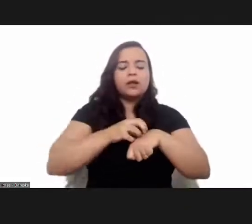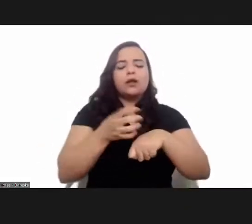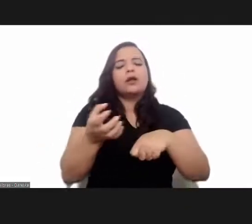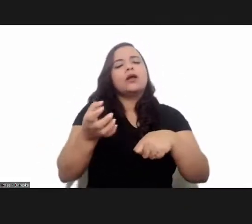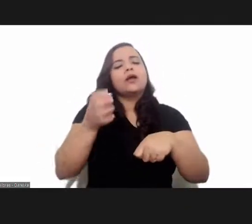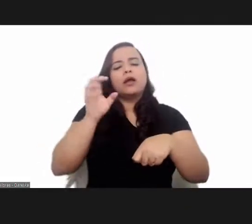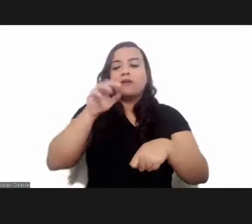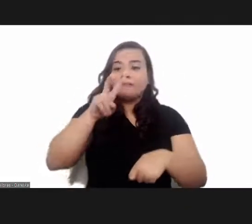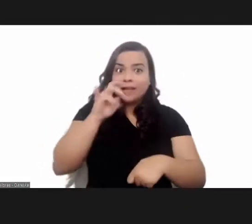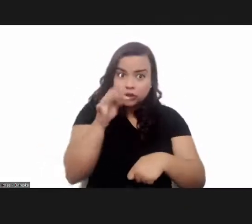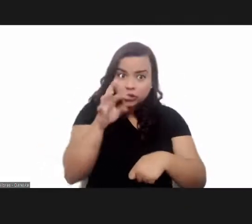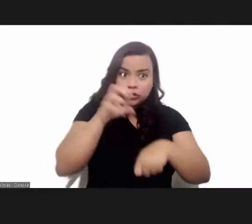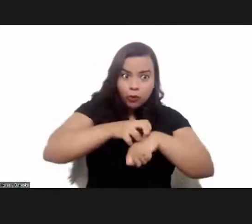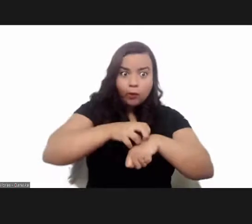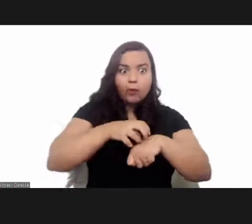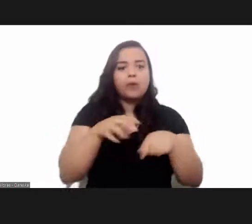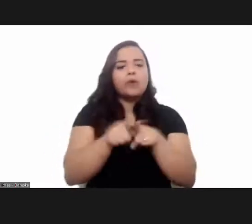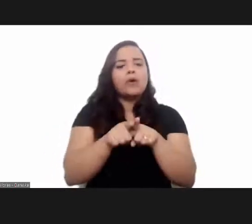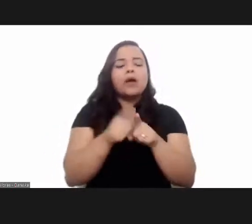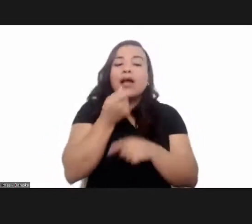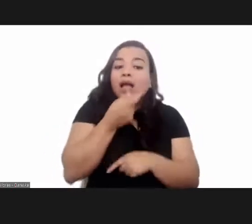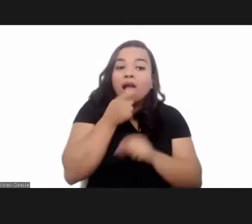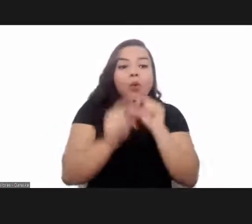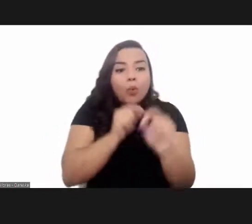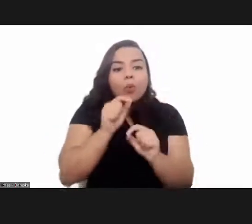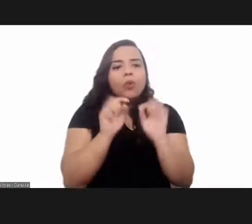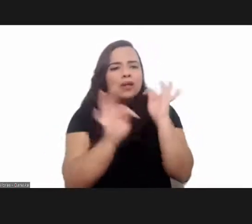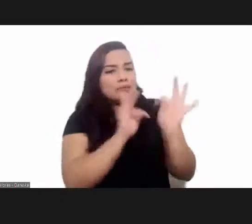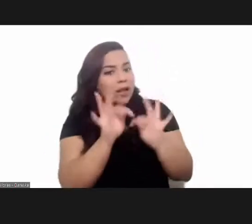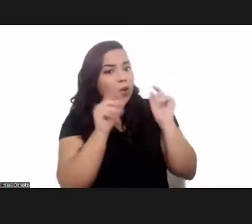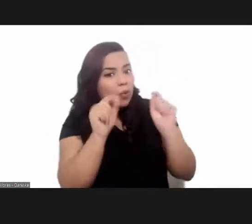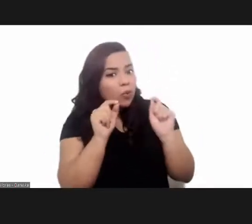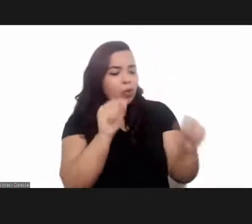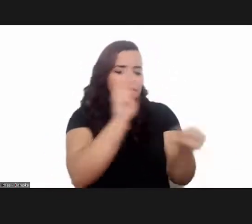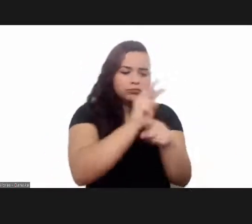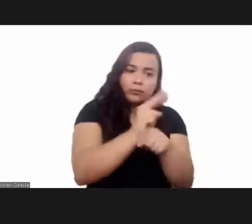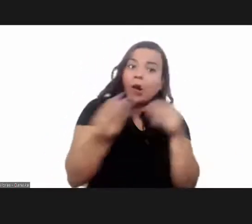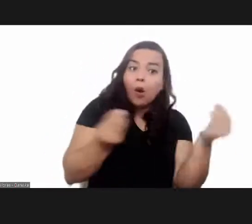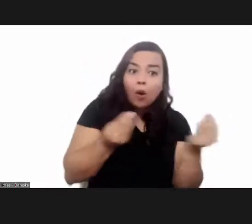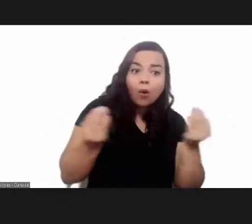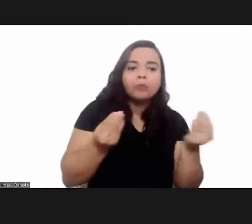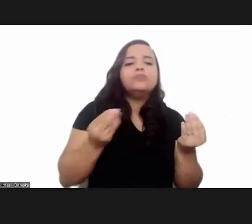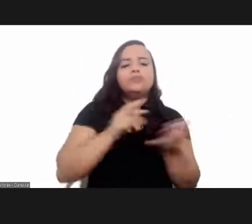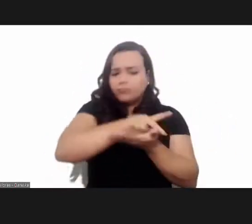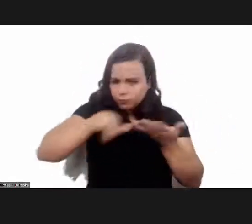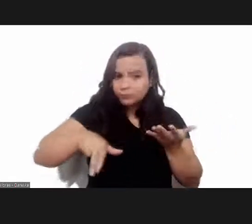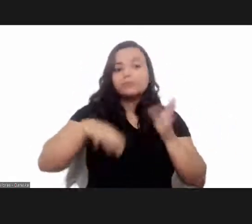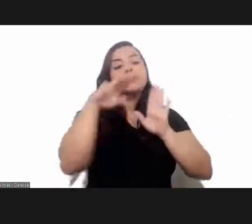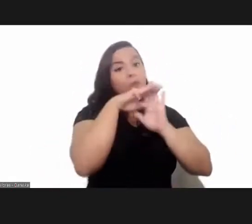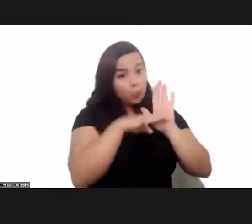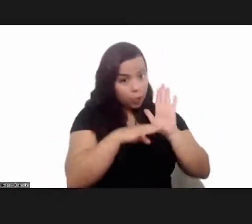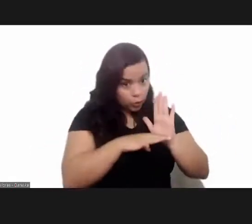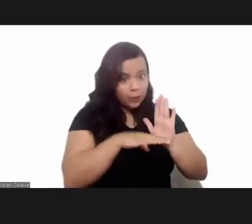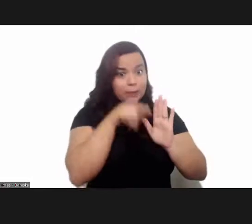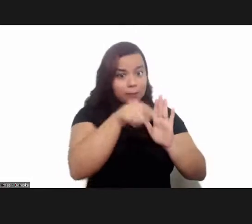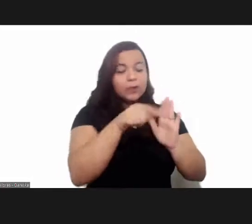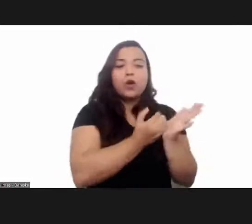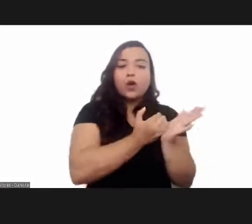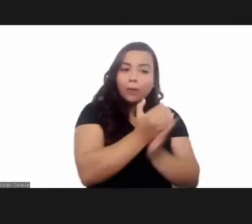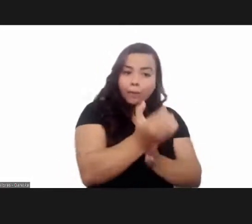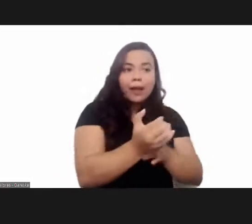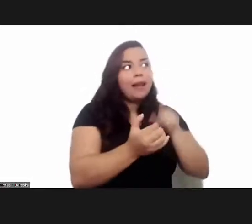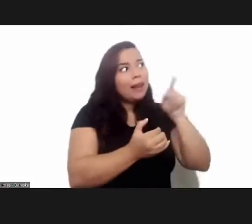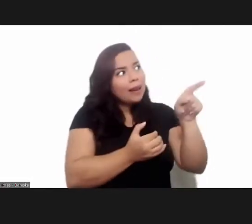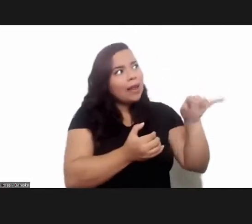the factors and reservoirs, drugs, treatment, patient care, and the translational program ranging